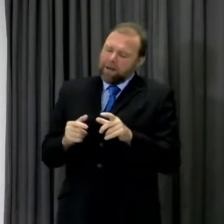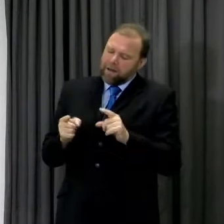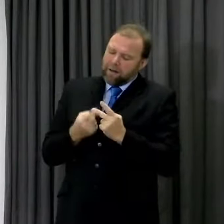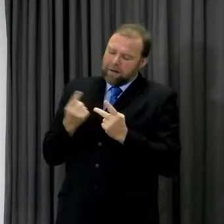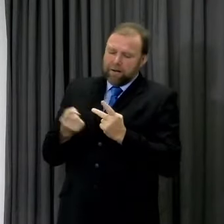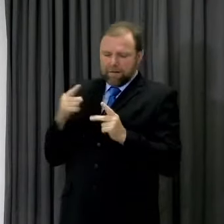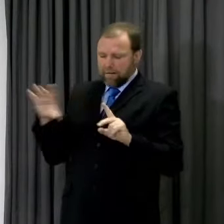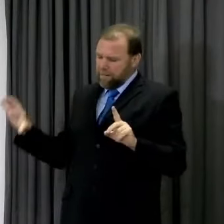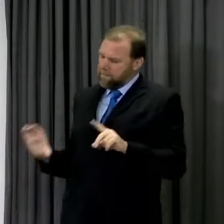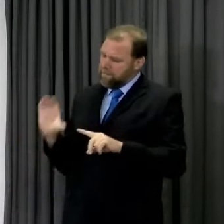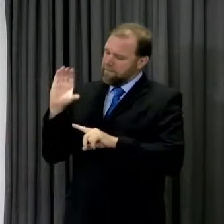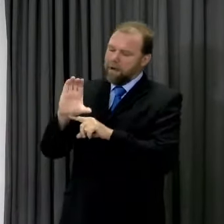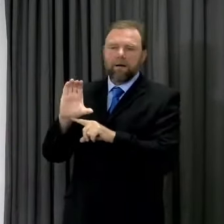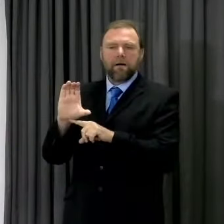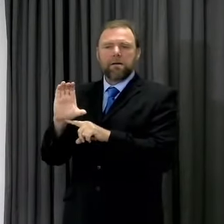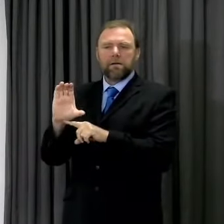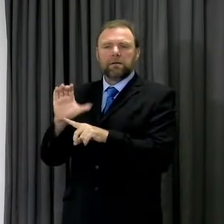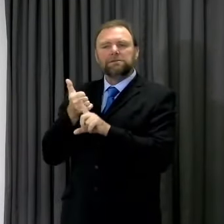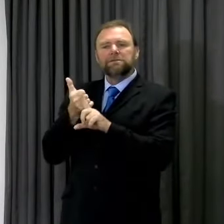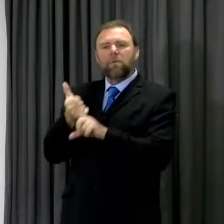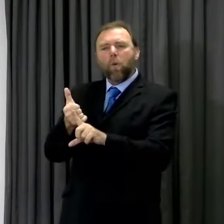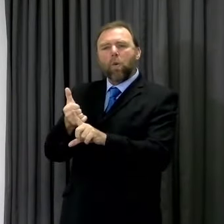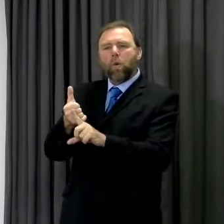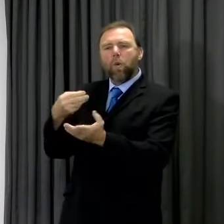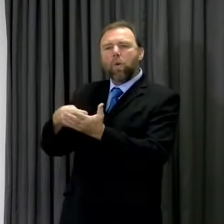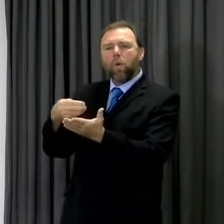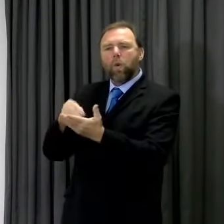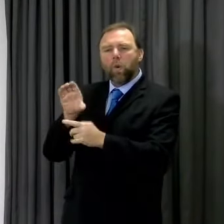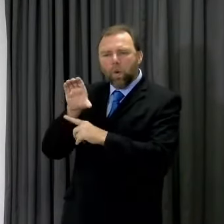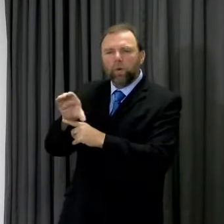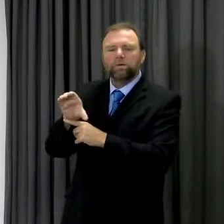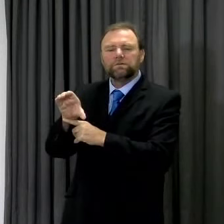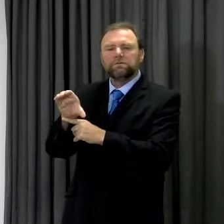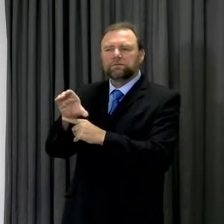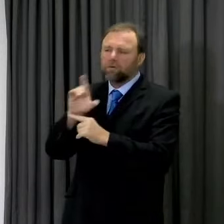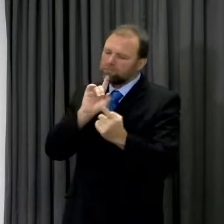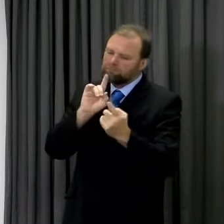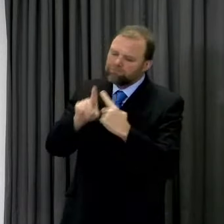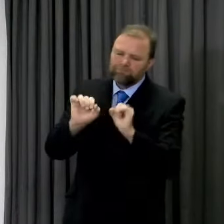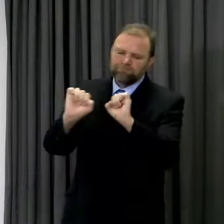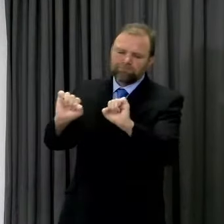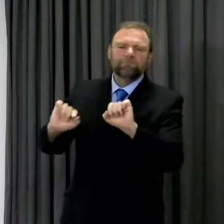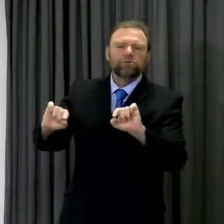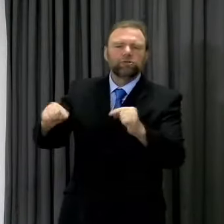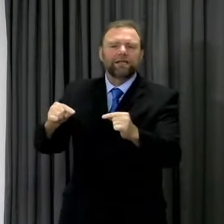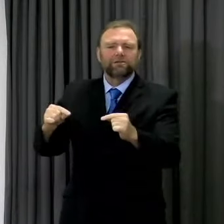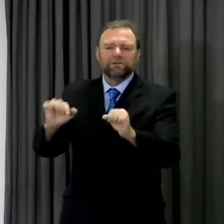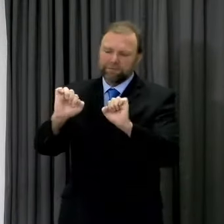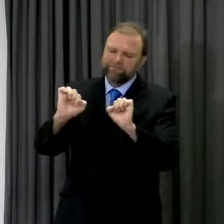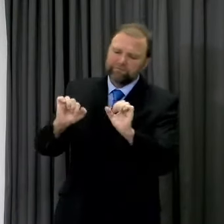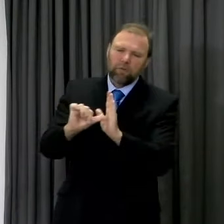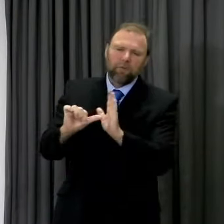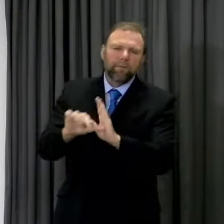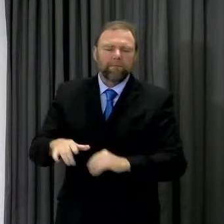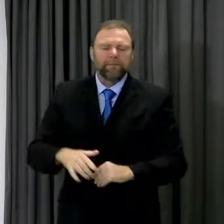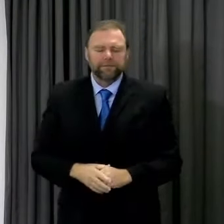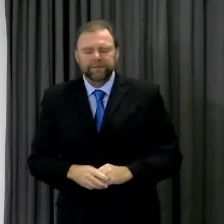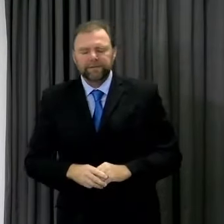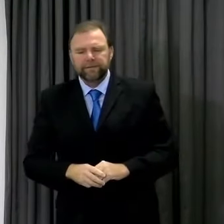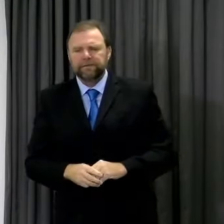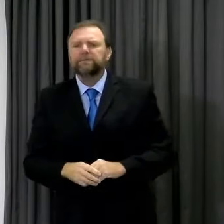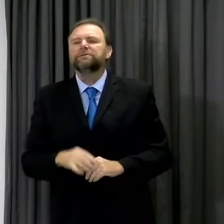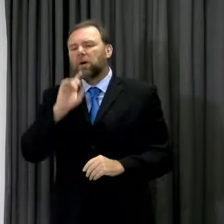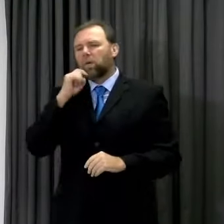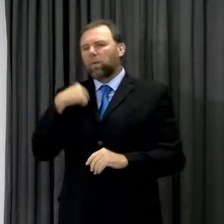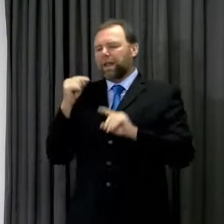of financial support to respond to the challenges and changes faced in that industry. And I